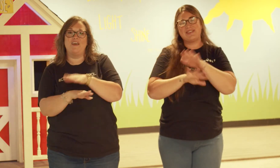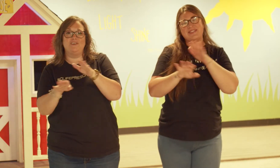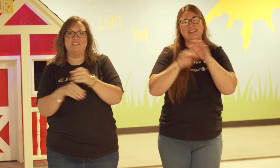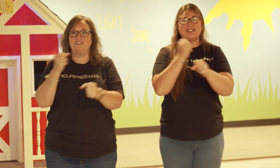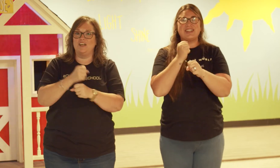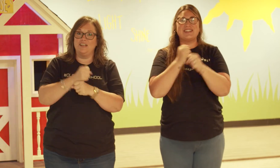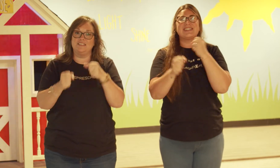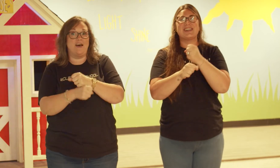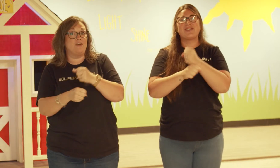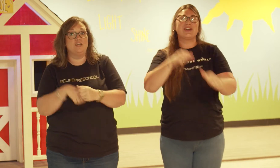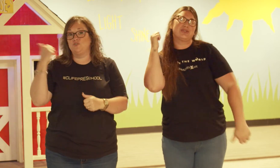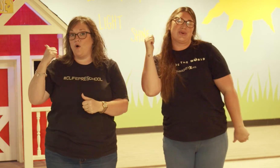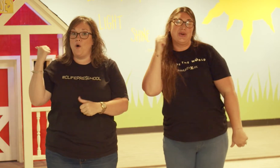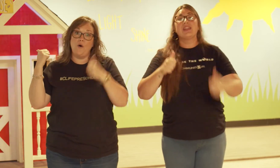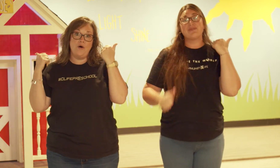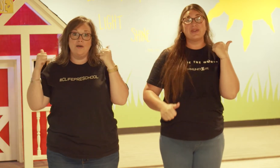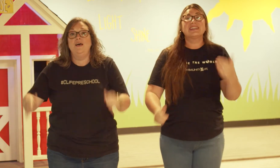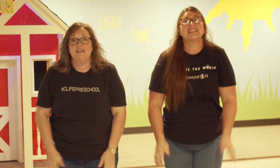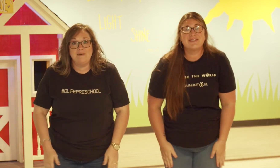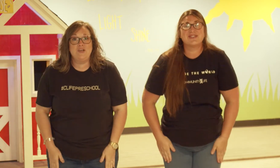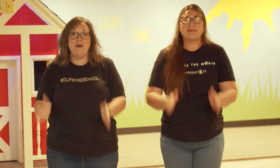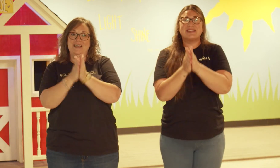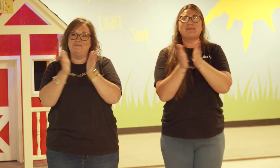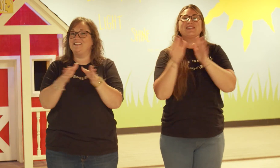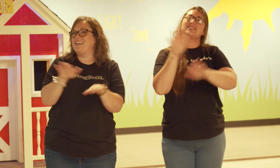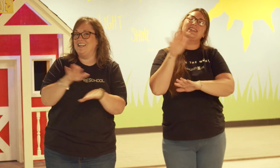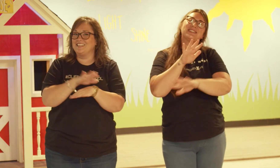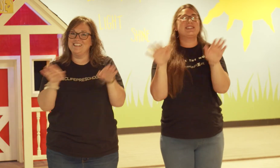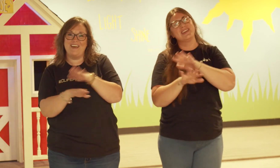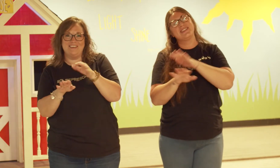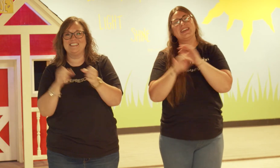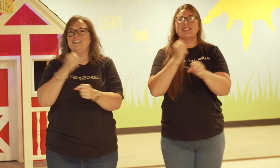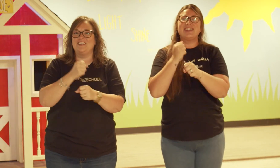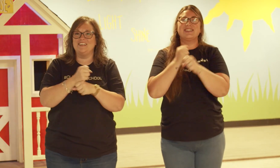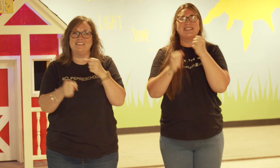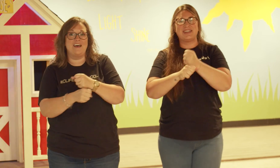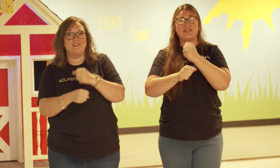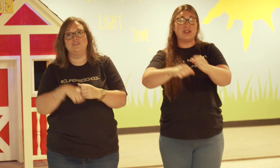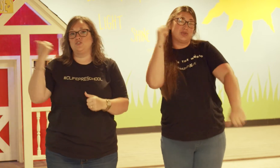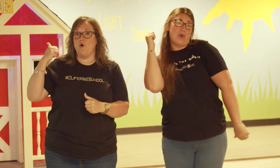faithfulness, and gentleness, and self-control. The fruit is a love, joy, peace, patience, kindness, goodness, faithfulness, and gentleness, and self-control.